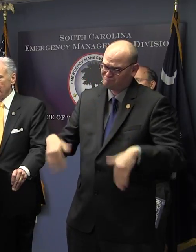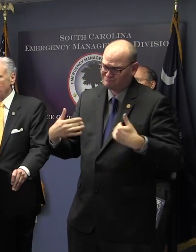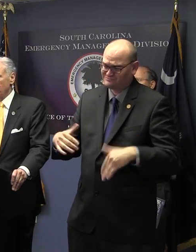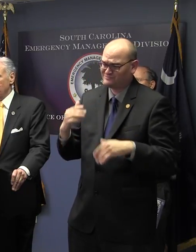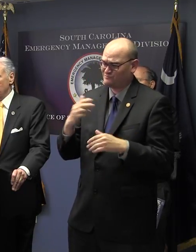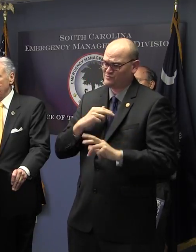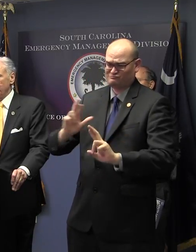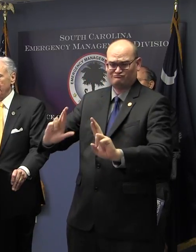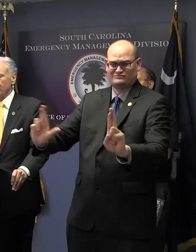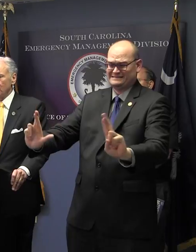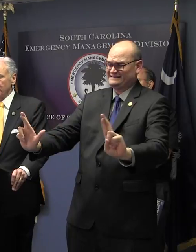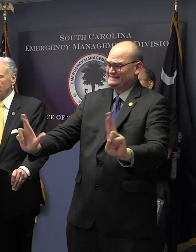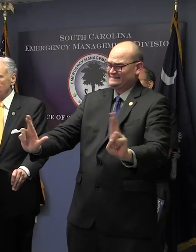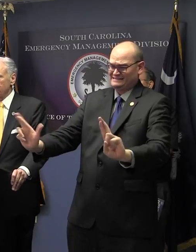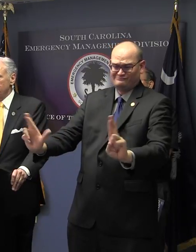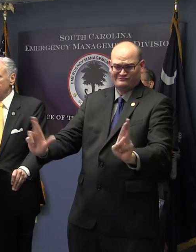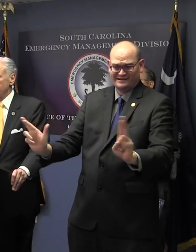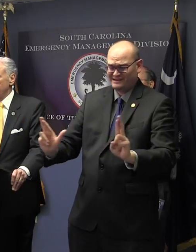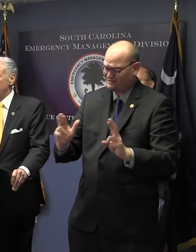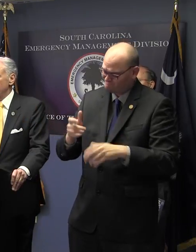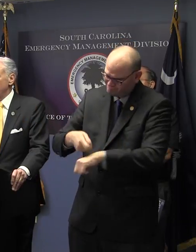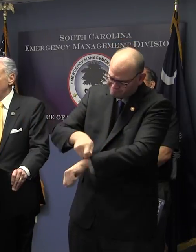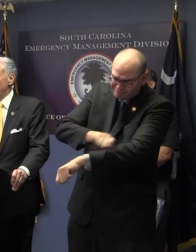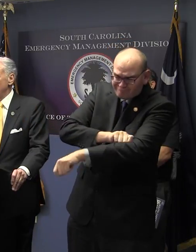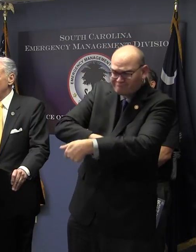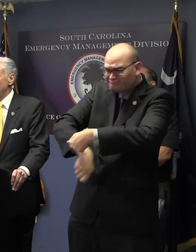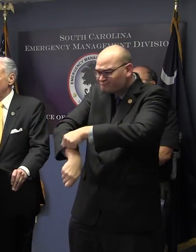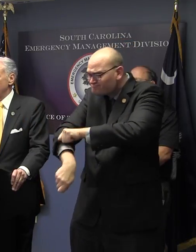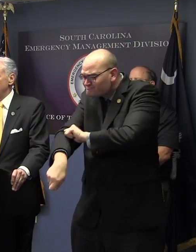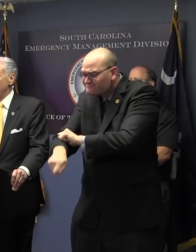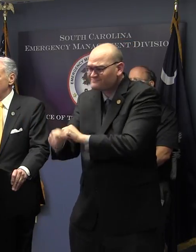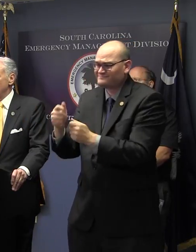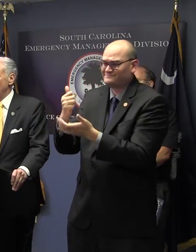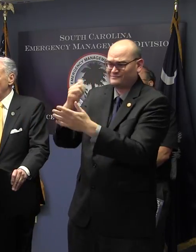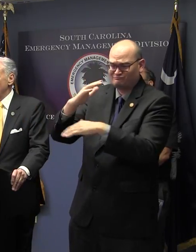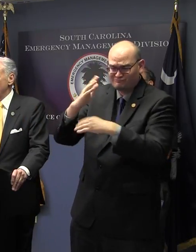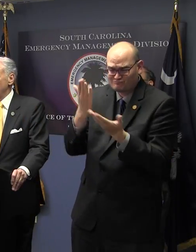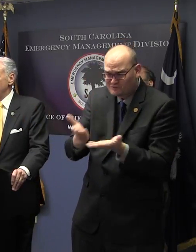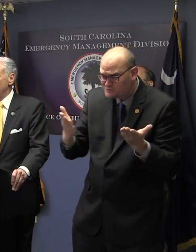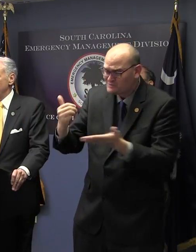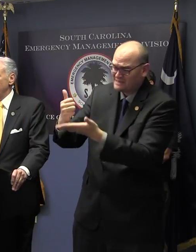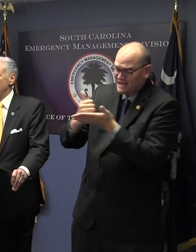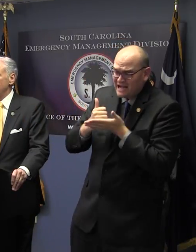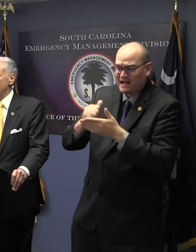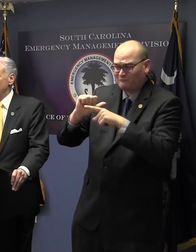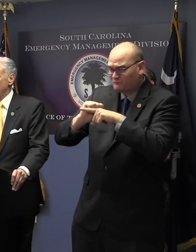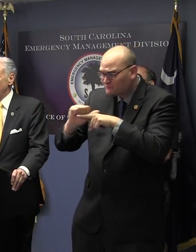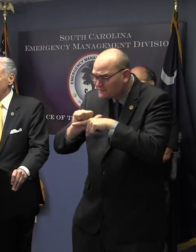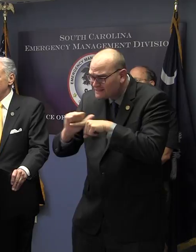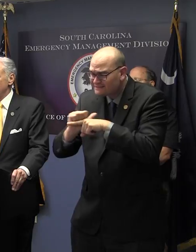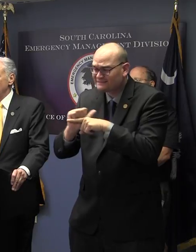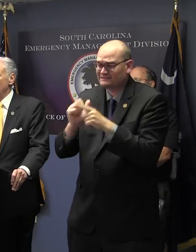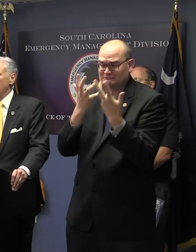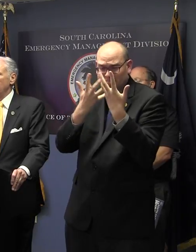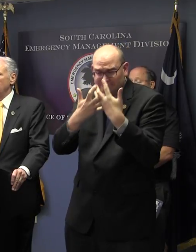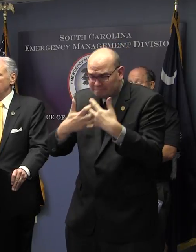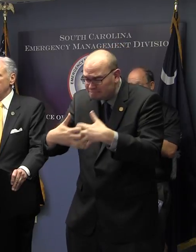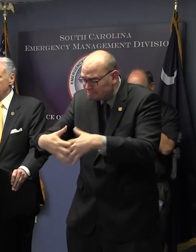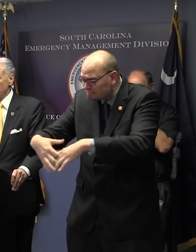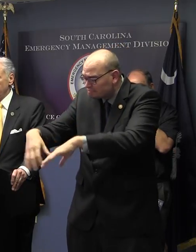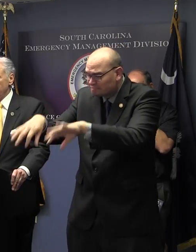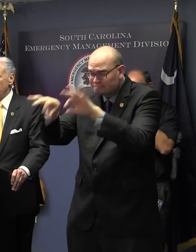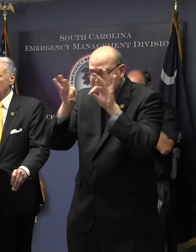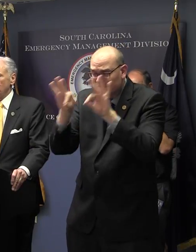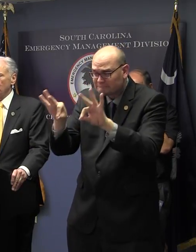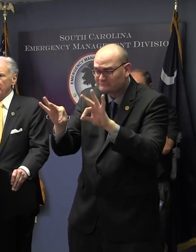We are prepared in resources, we've had training, we're prepared in coordination and communication, and